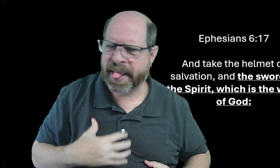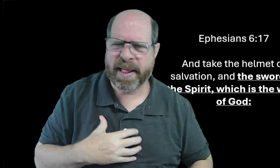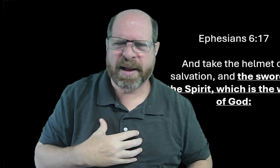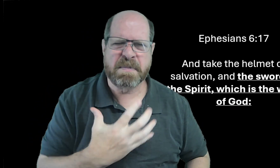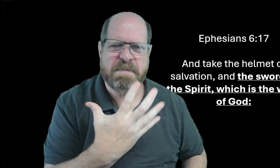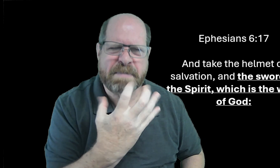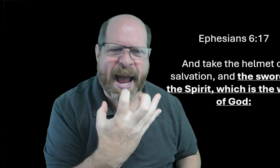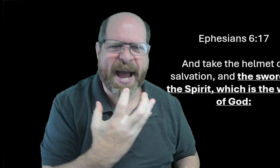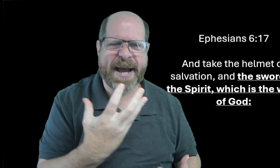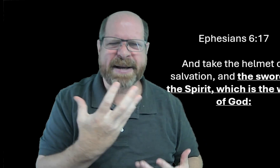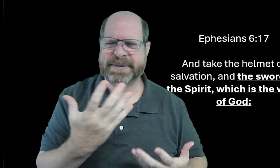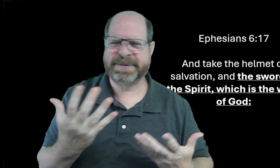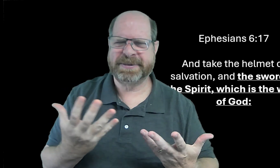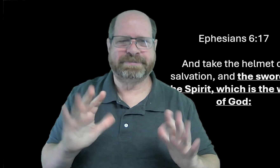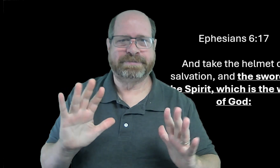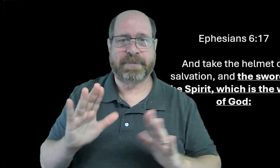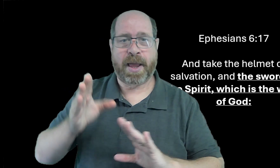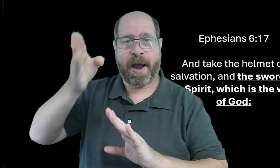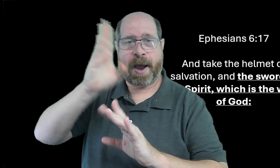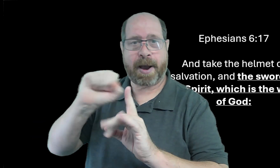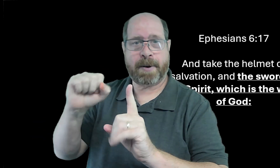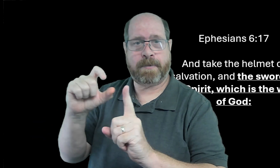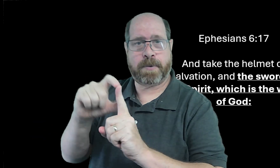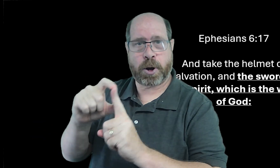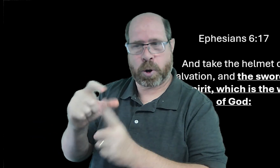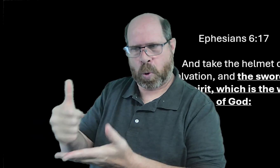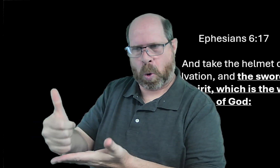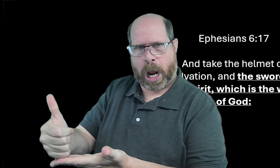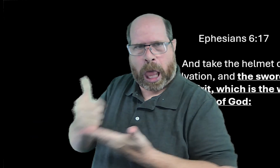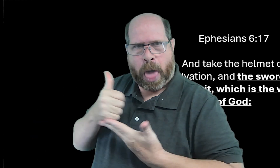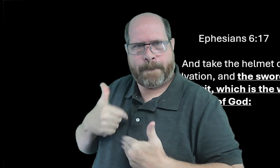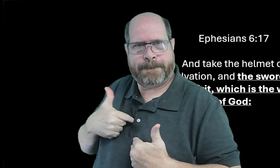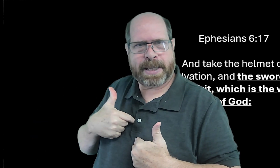the world will make disgusting things but god's word